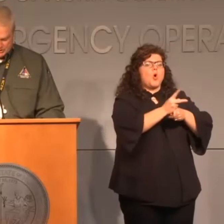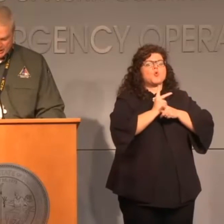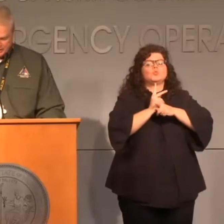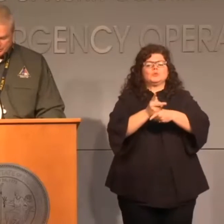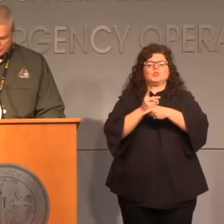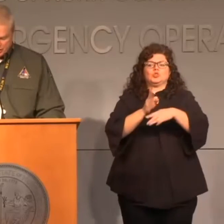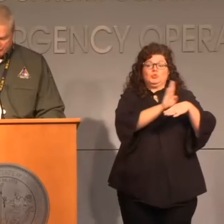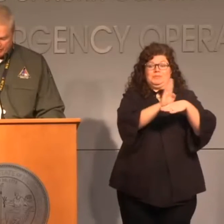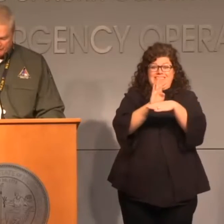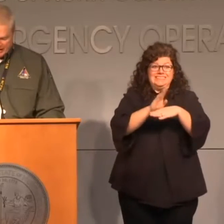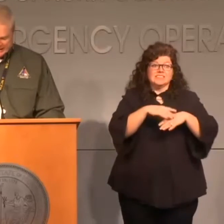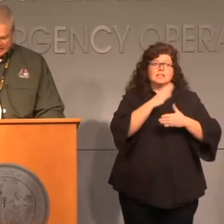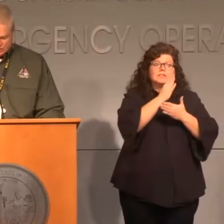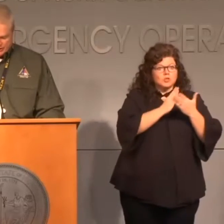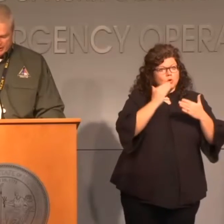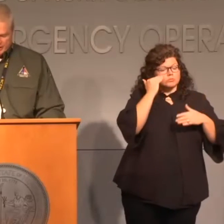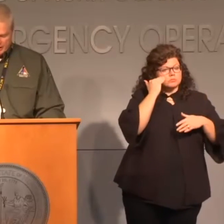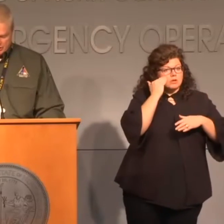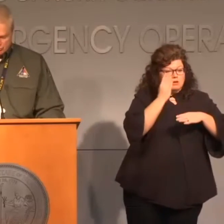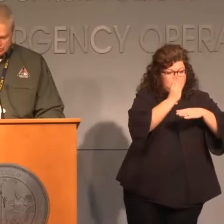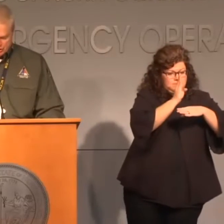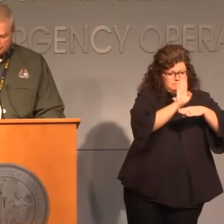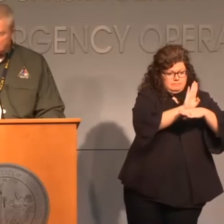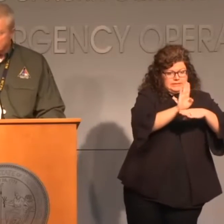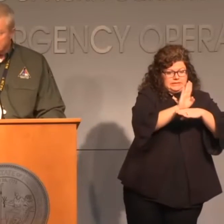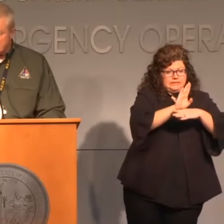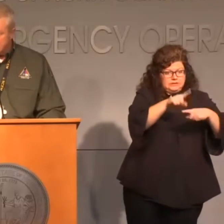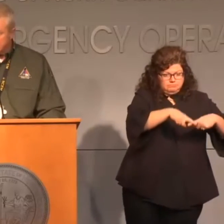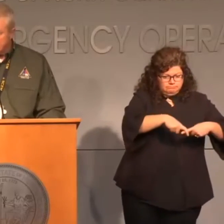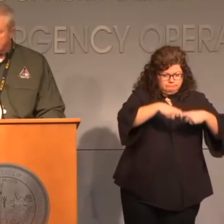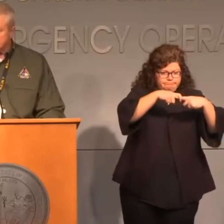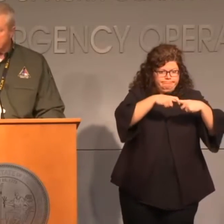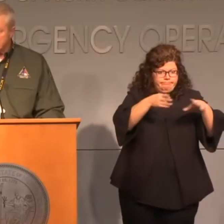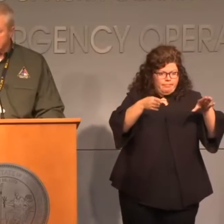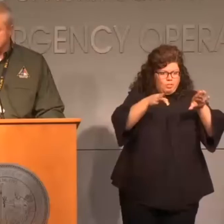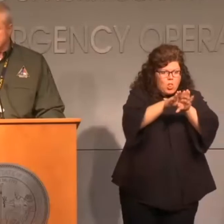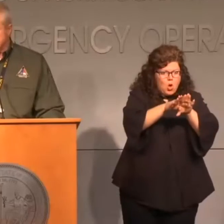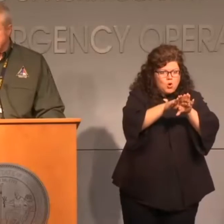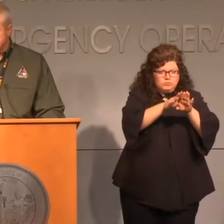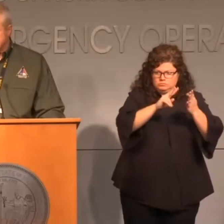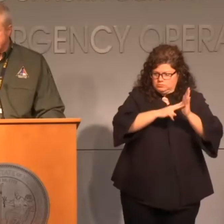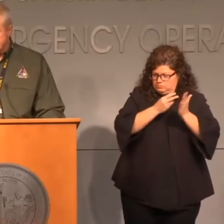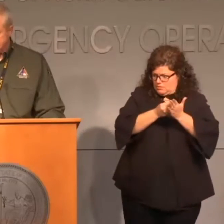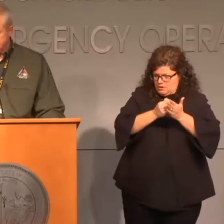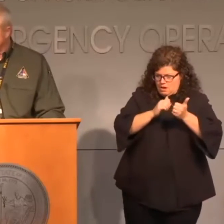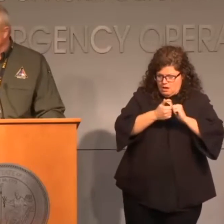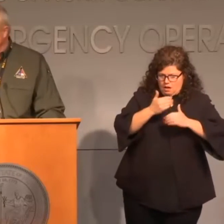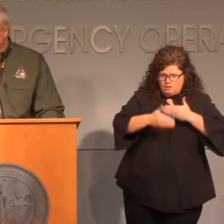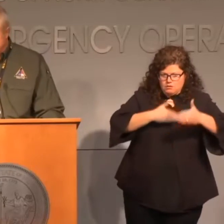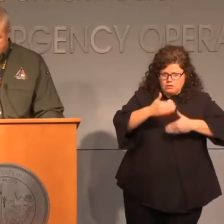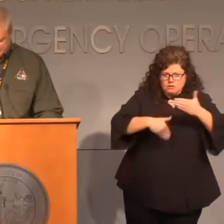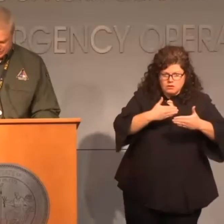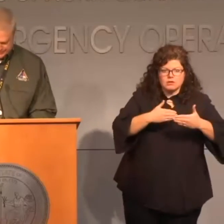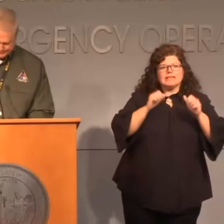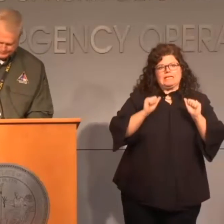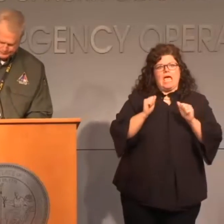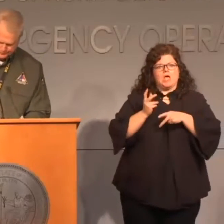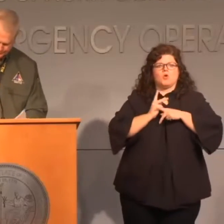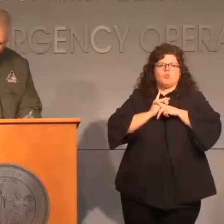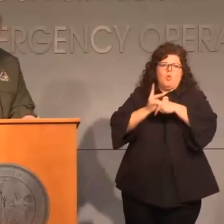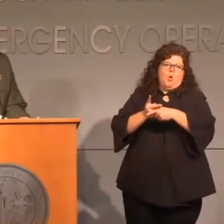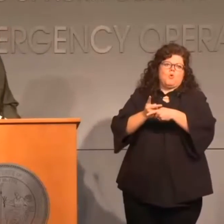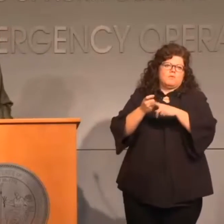businesses that are suffering financially as a result of the outbreak across the entire state. Thank you very much.